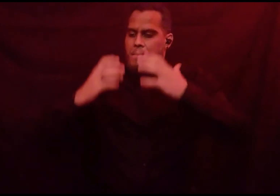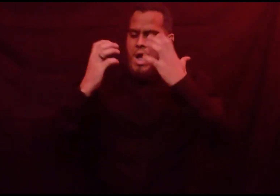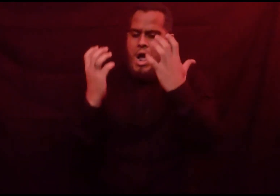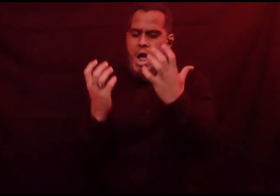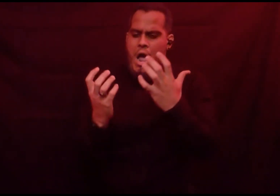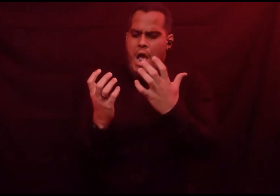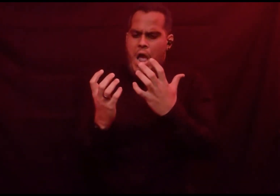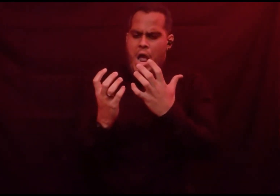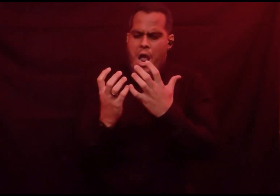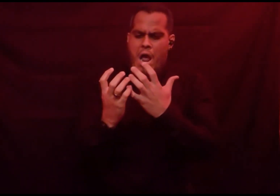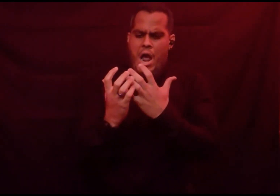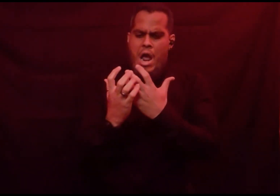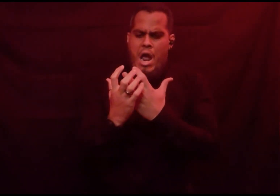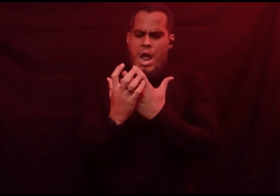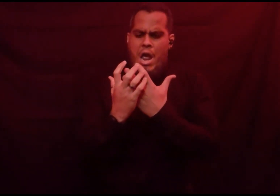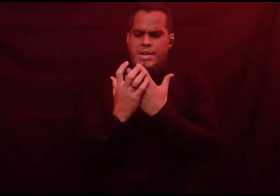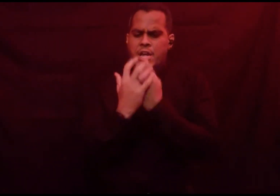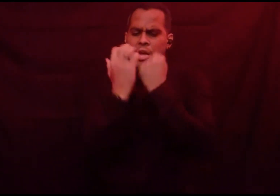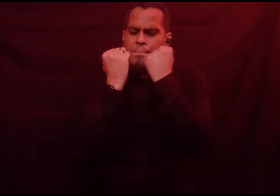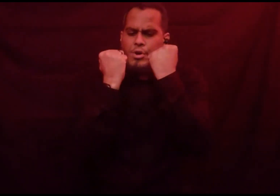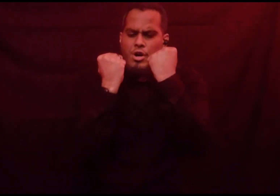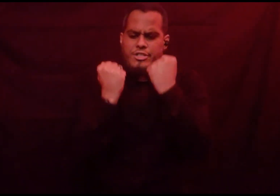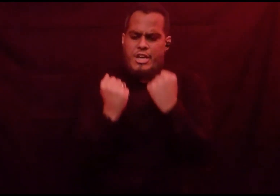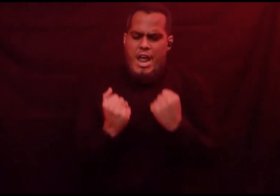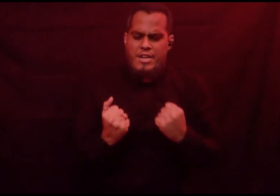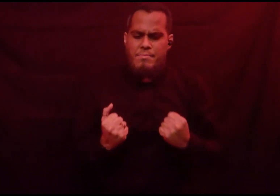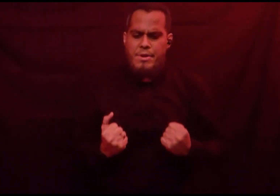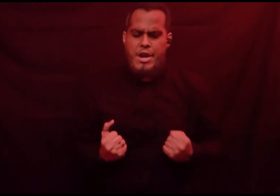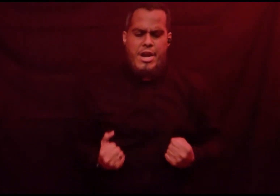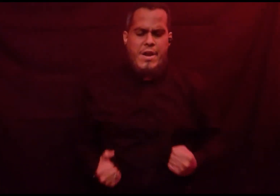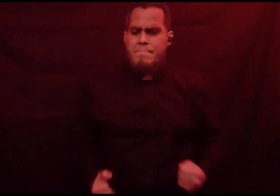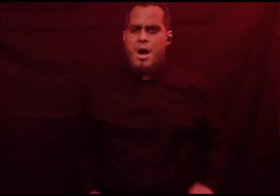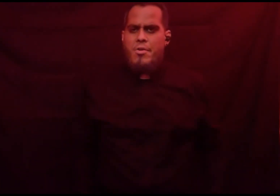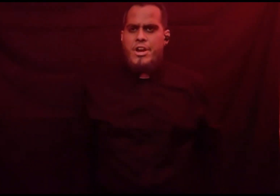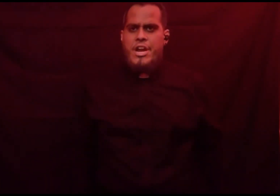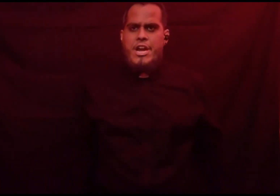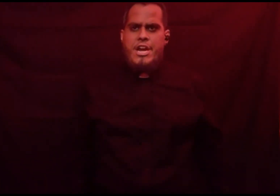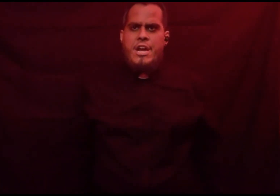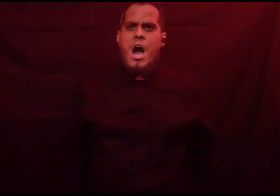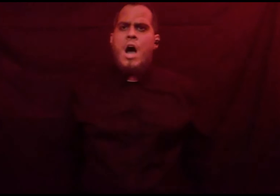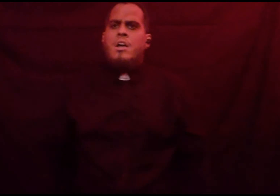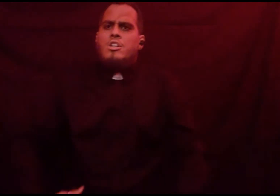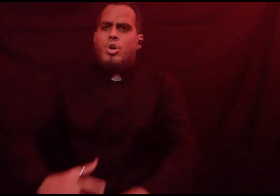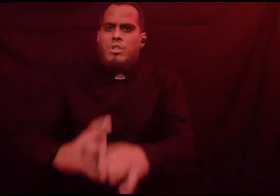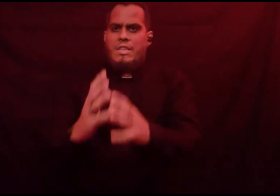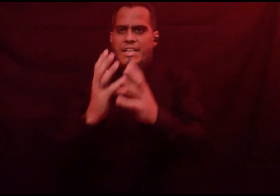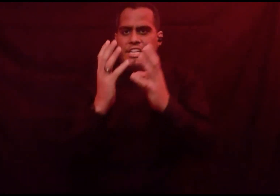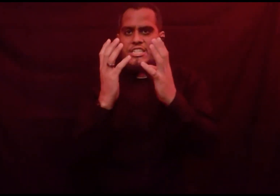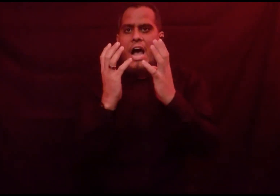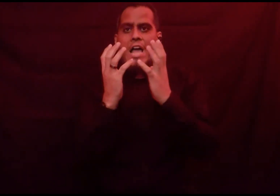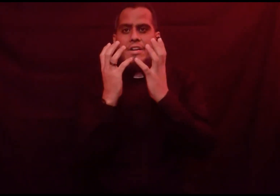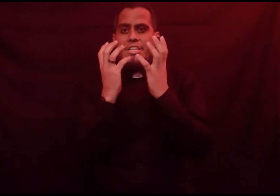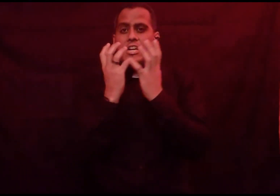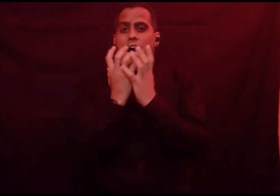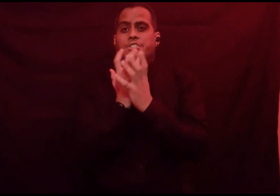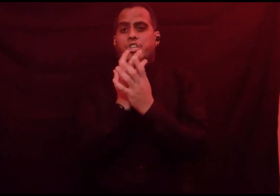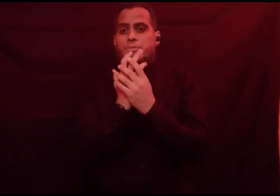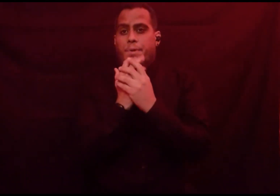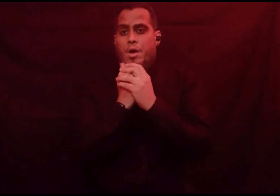man. Protect me, Maria, Don't let this island trust her spell,